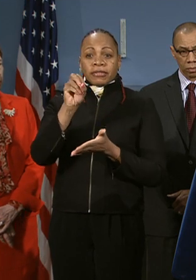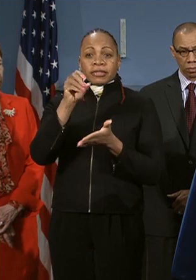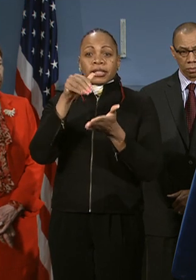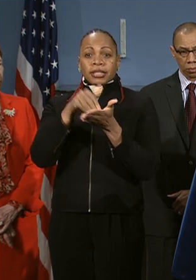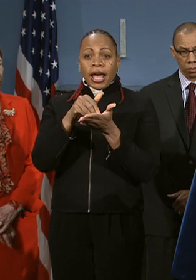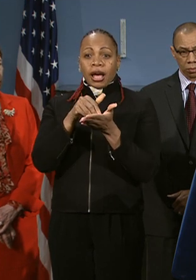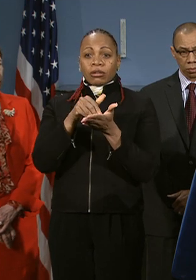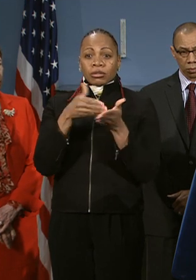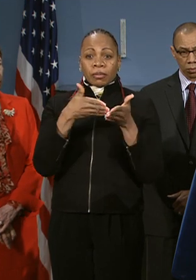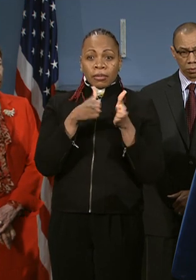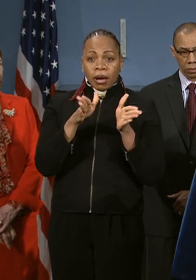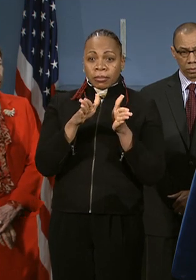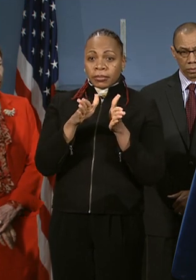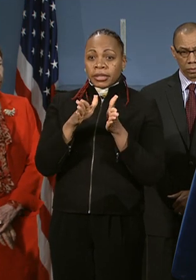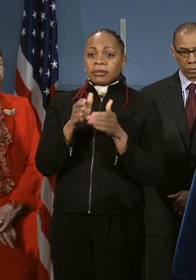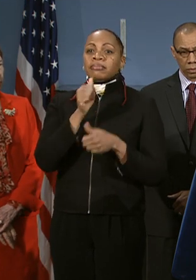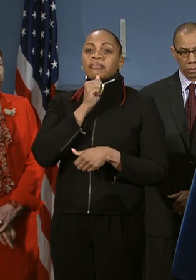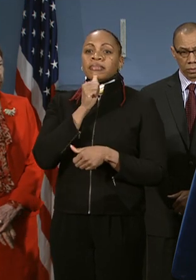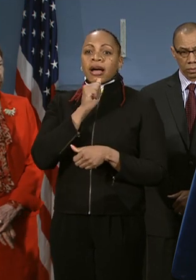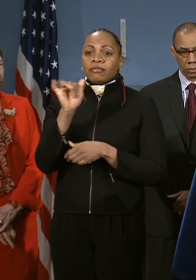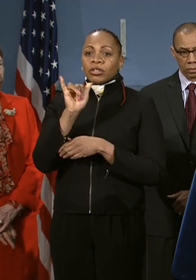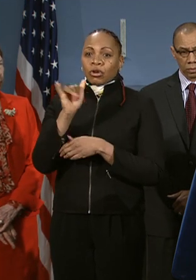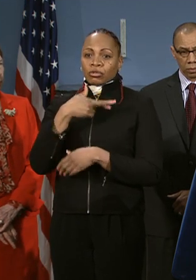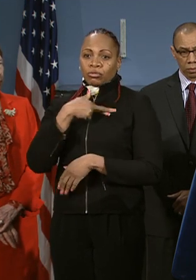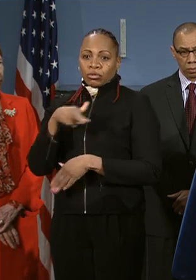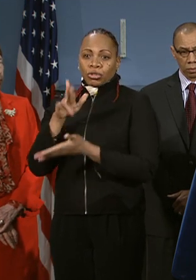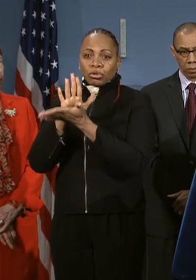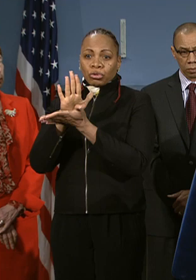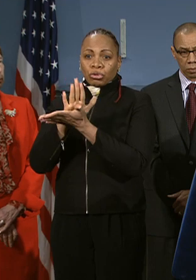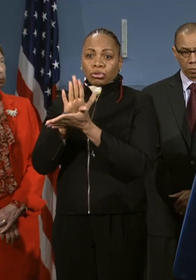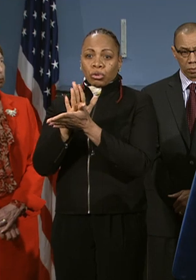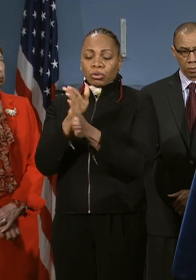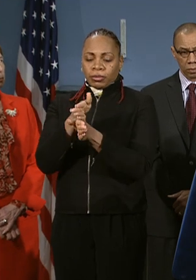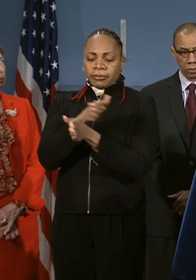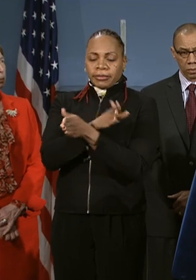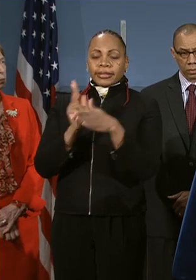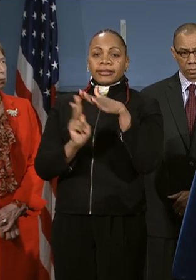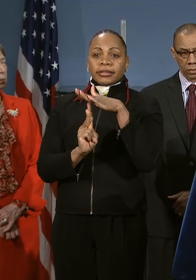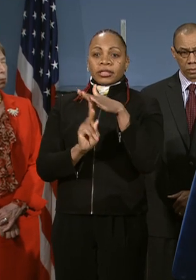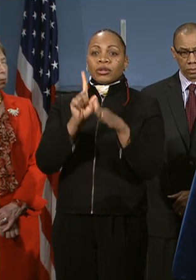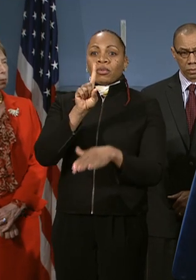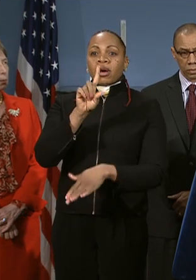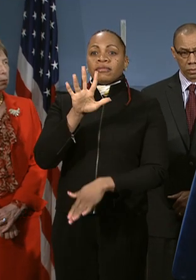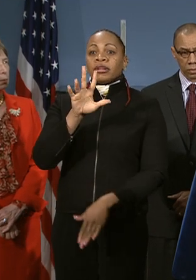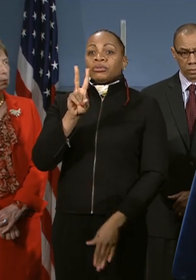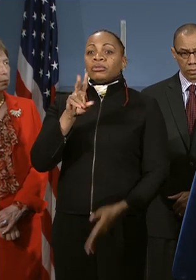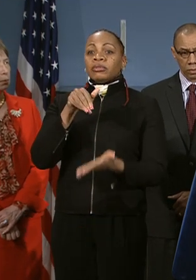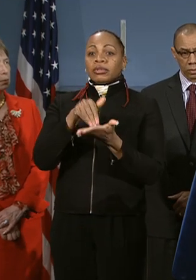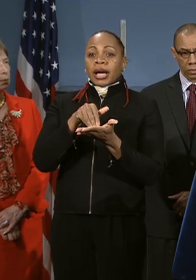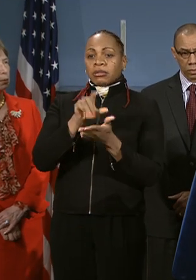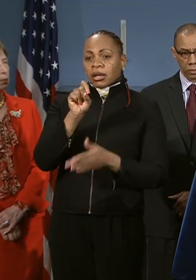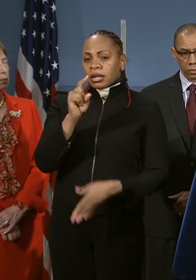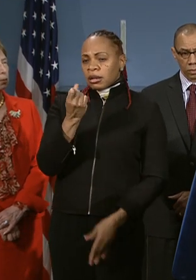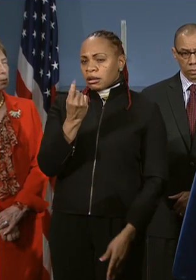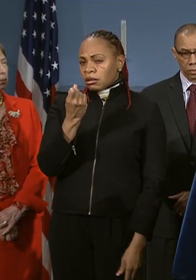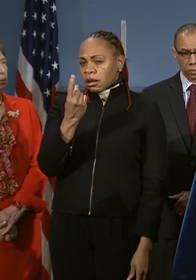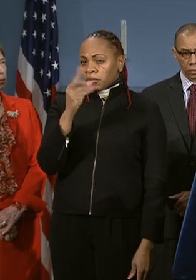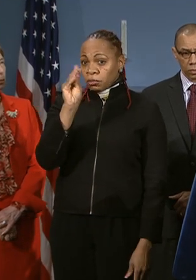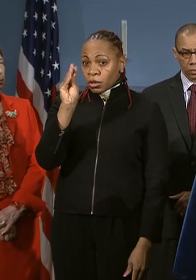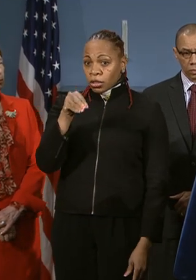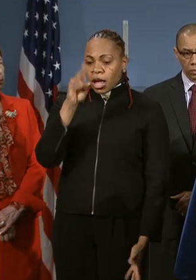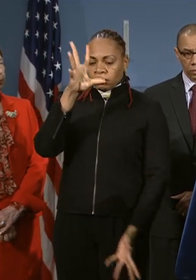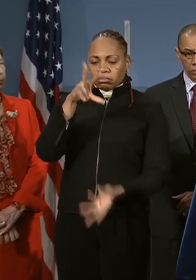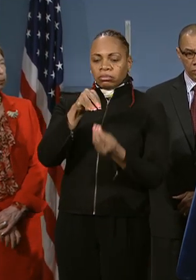private school students and pre-kindergarten students. The 152,000 is about 11% of the total. So,